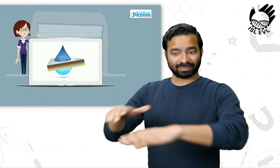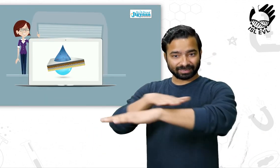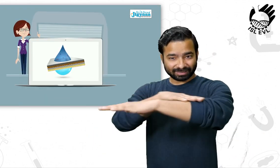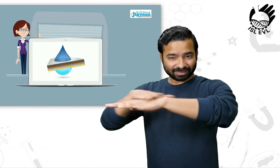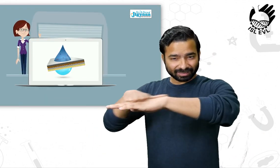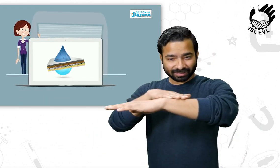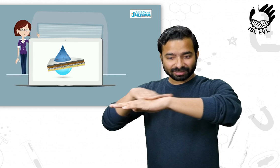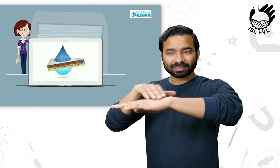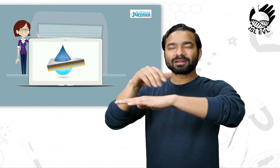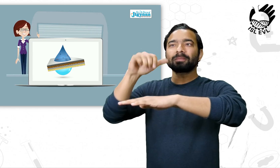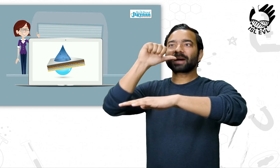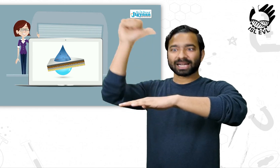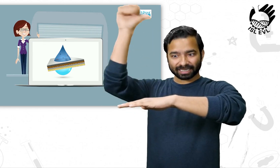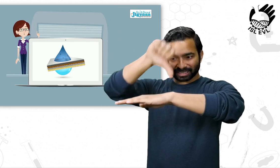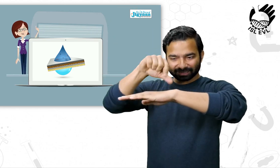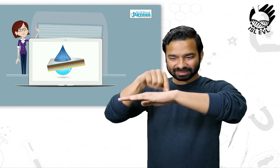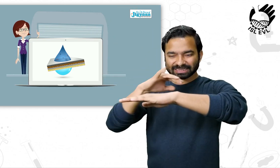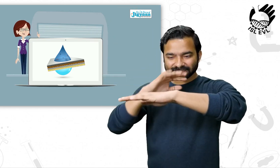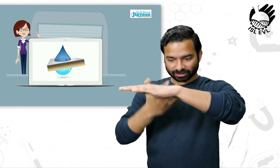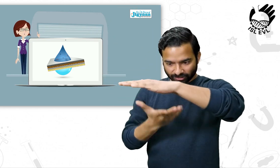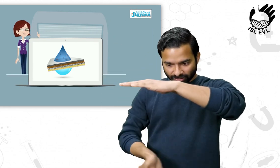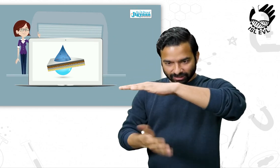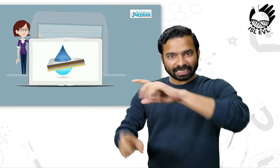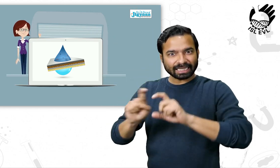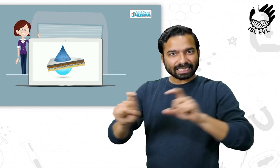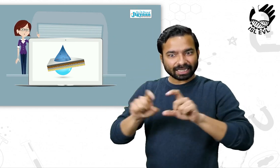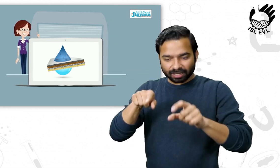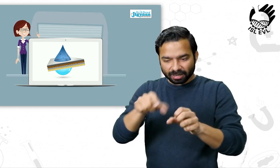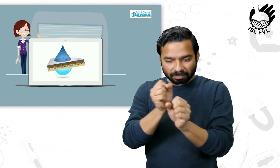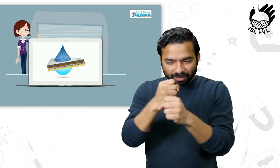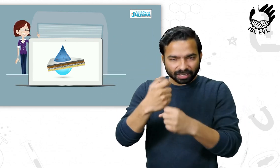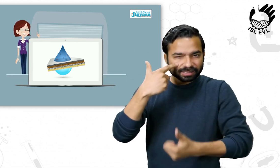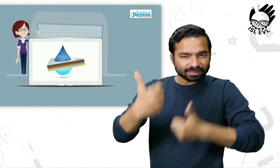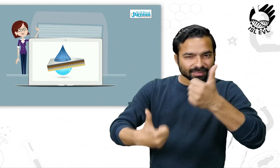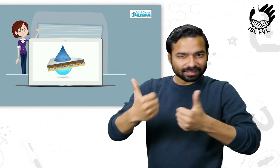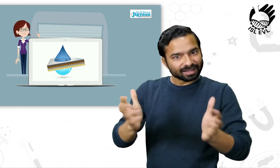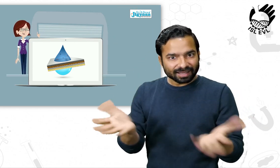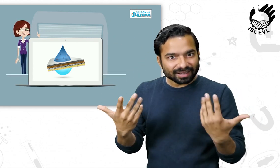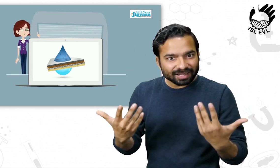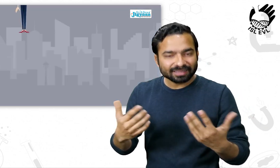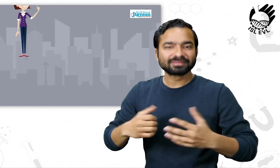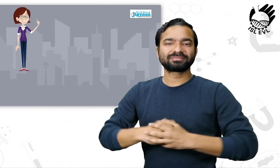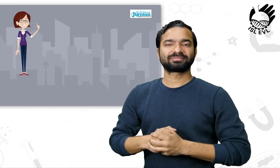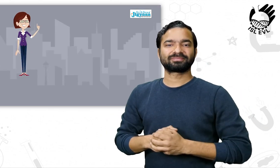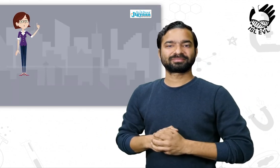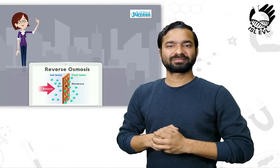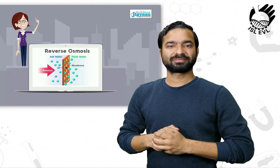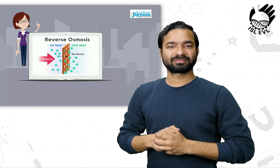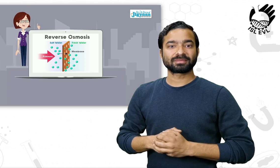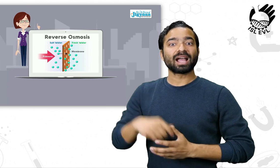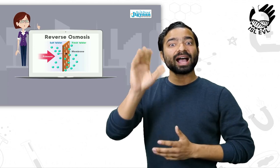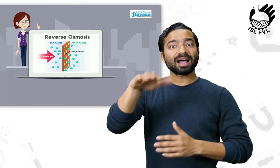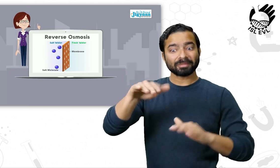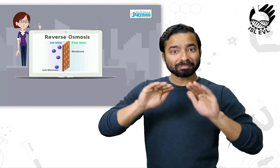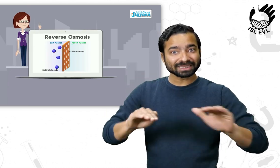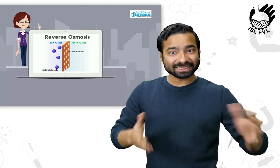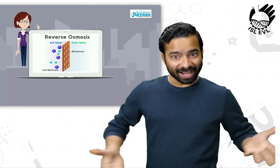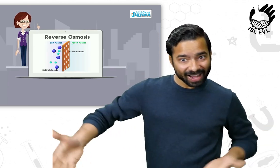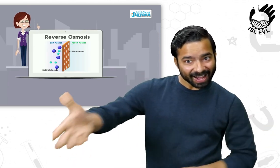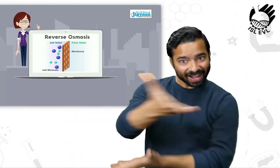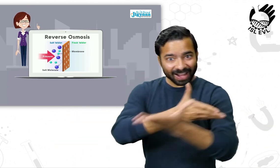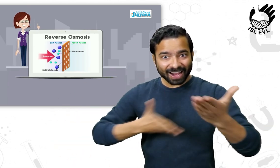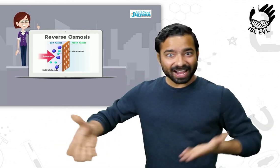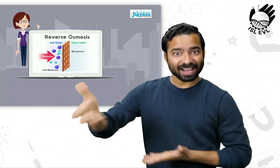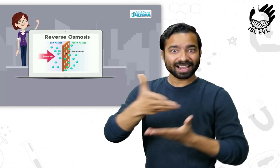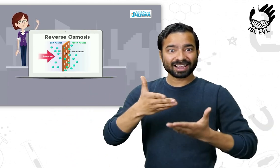Can you make a membrane with natural polymers and test it out? Children, in this